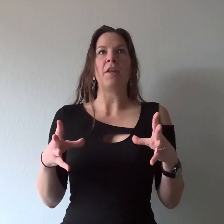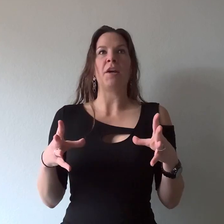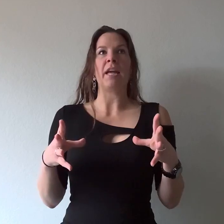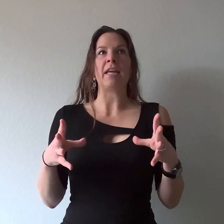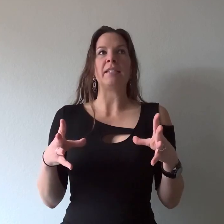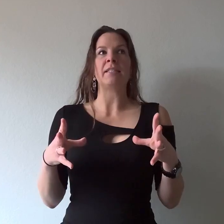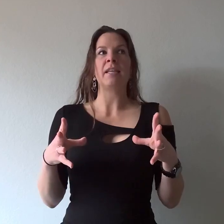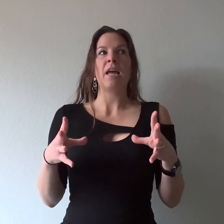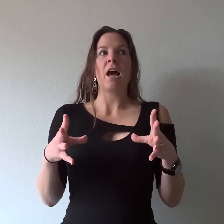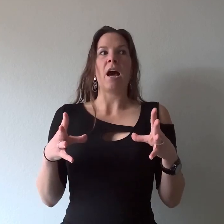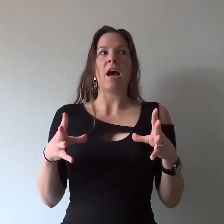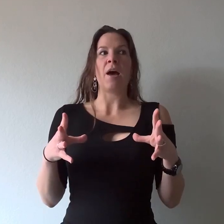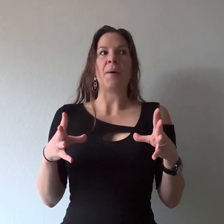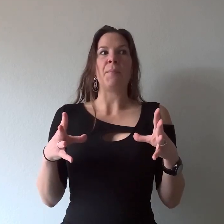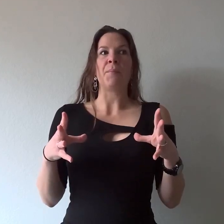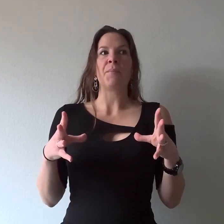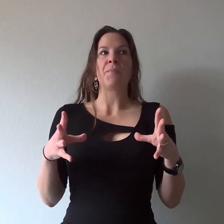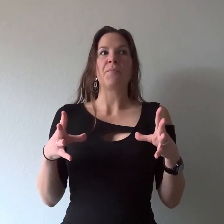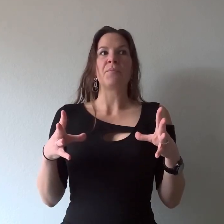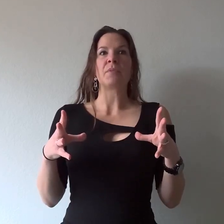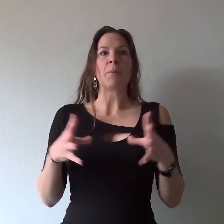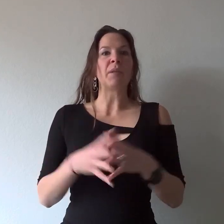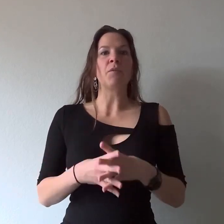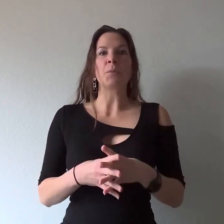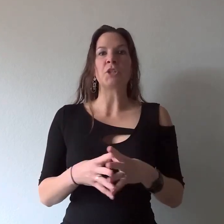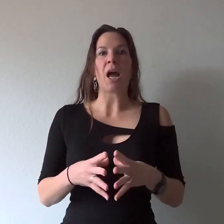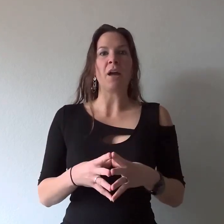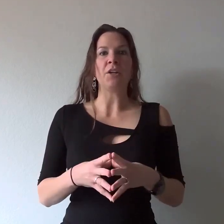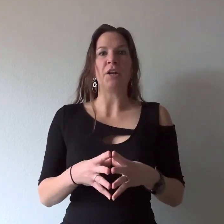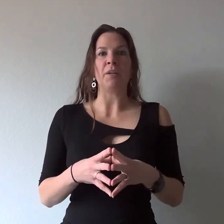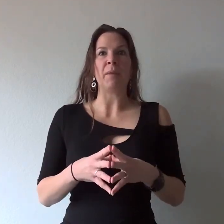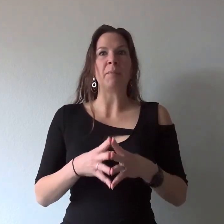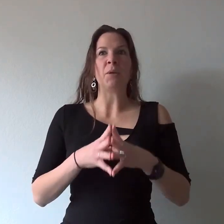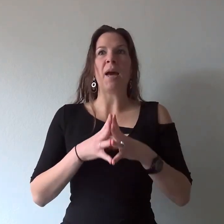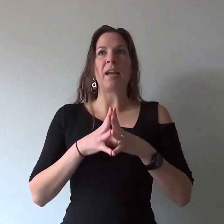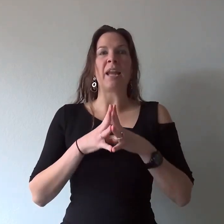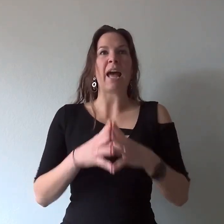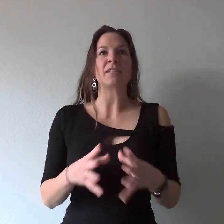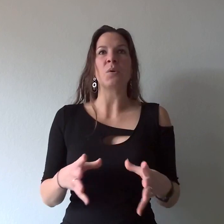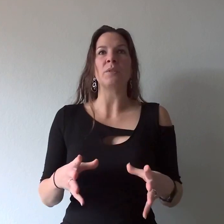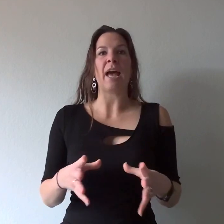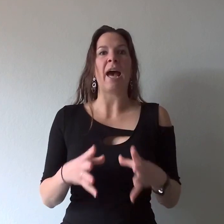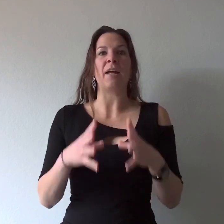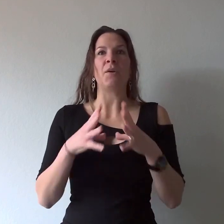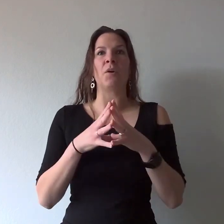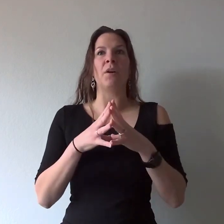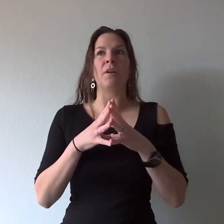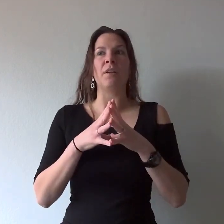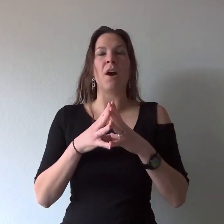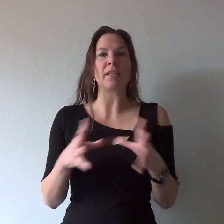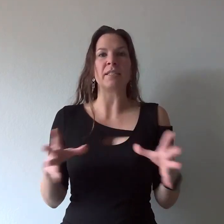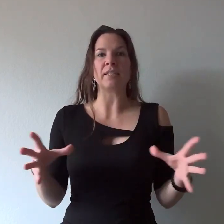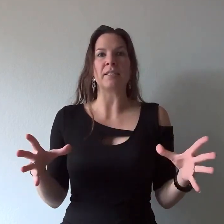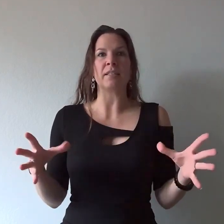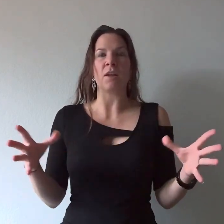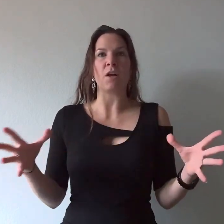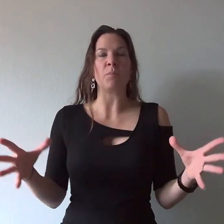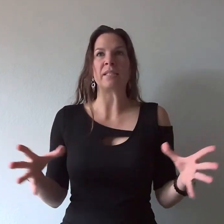it's um something from your childhood maybe you had an asshole dad or a non-existent non-present